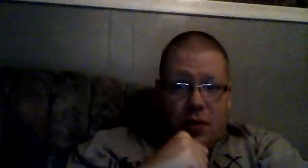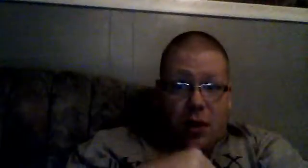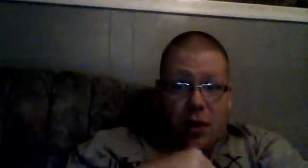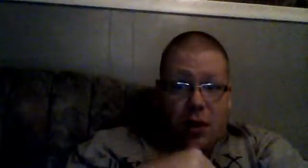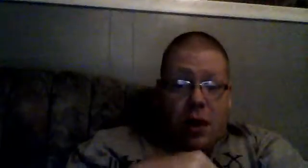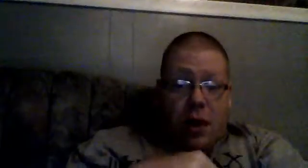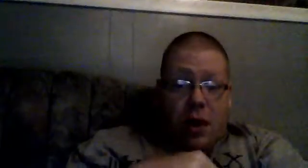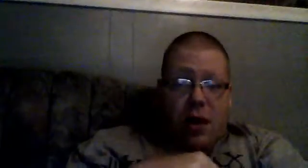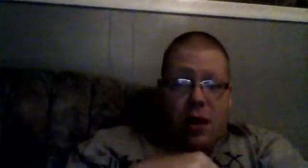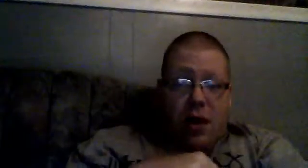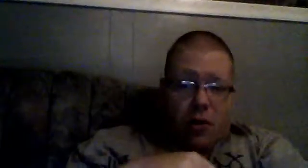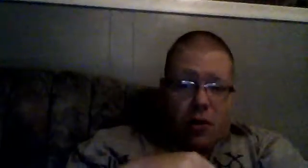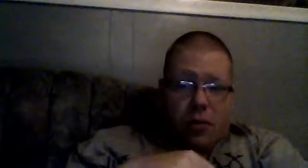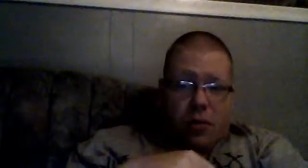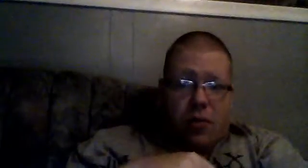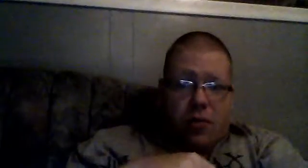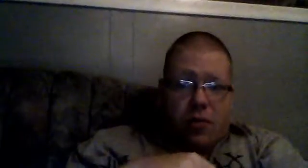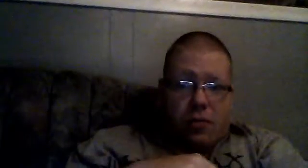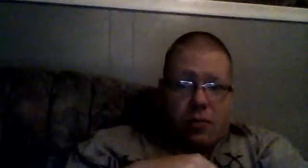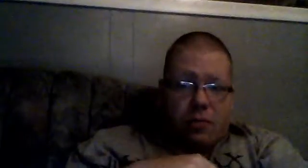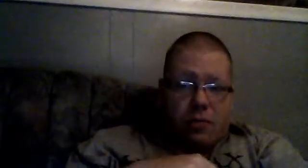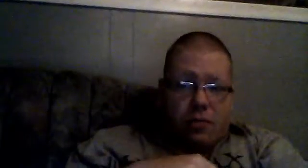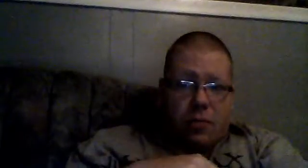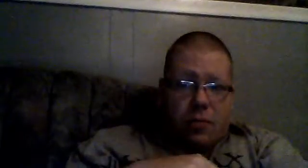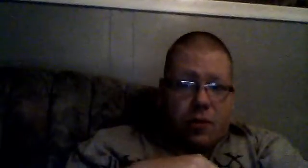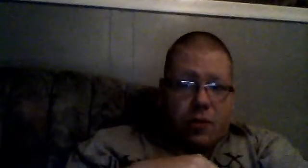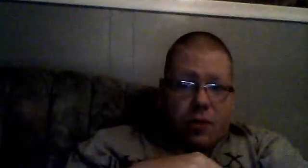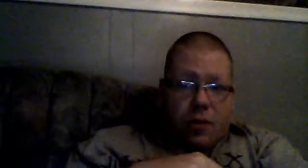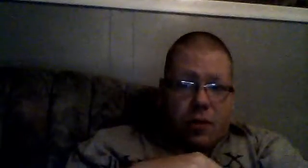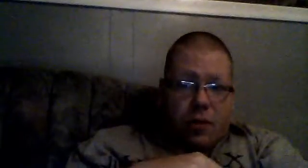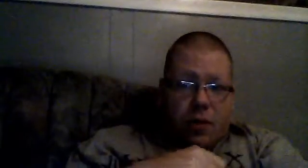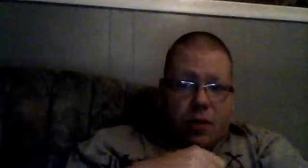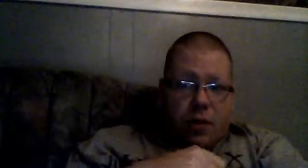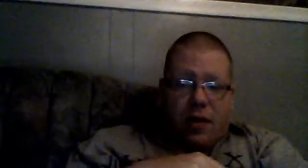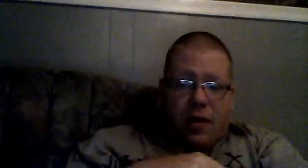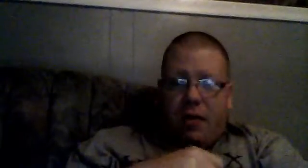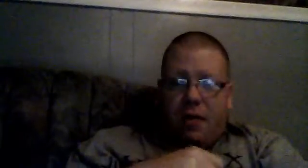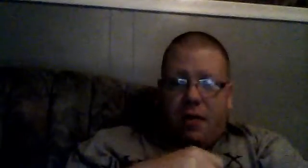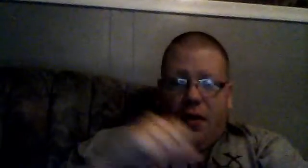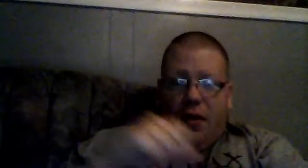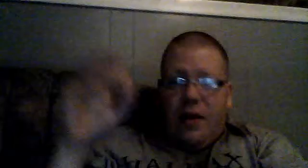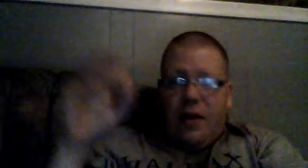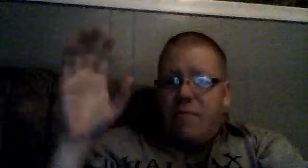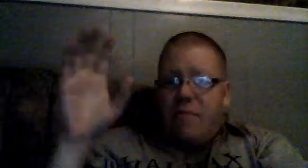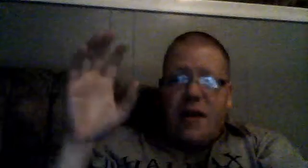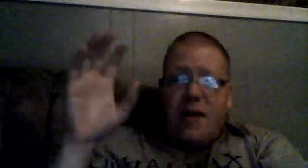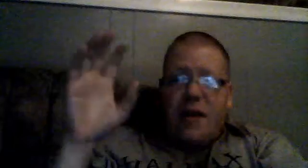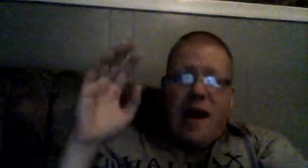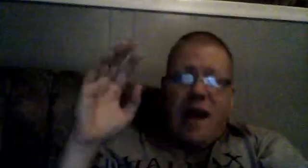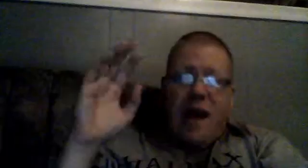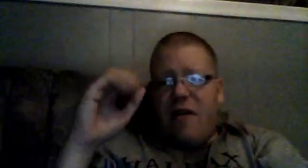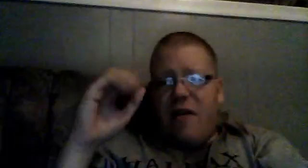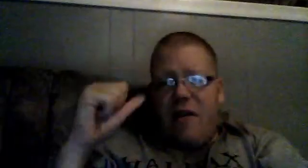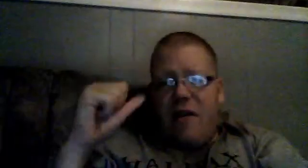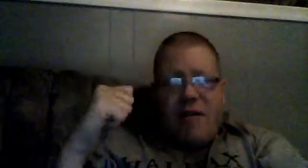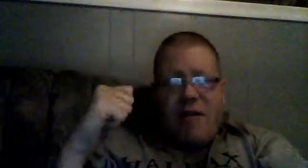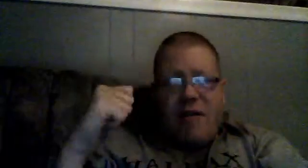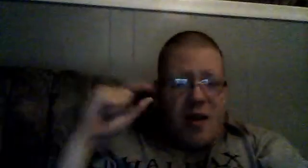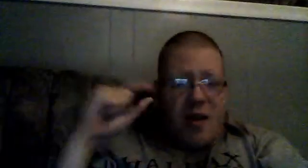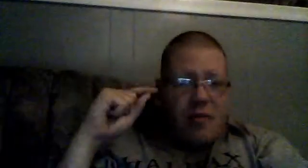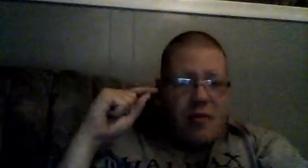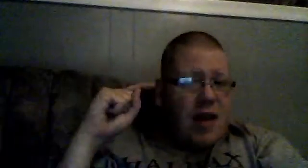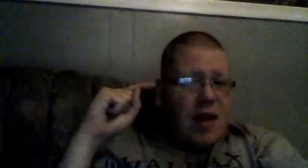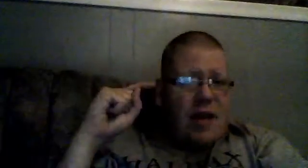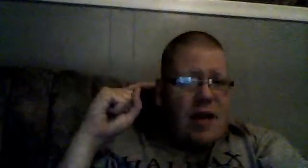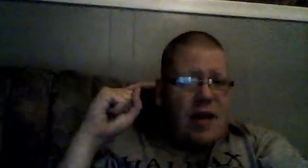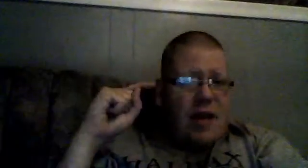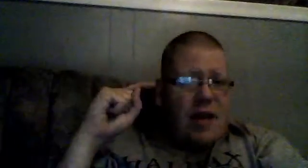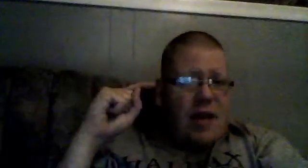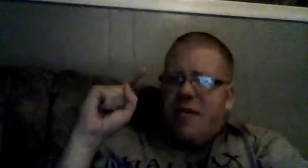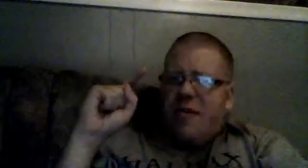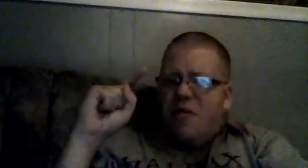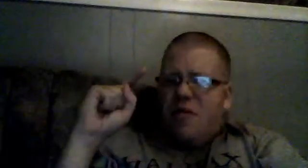They don't go to all these big classy events, they are taking their kids to